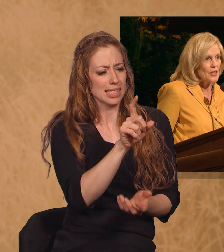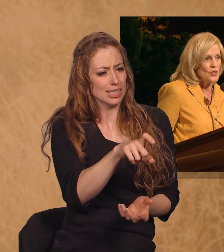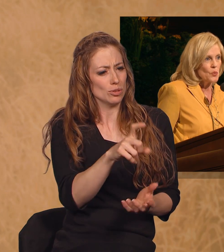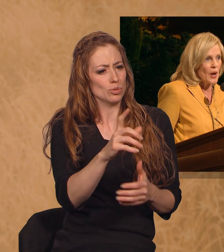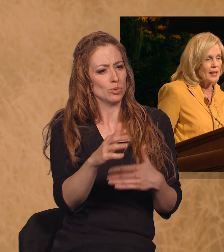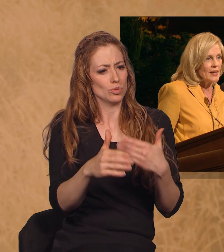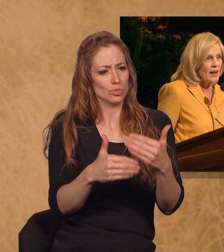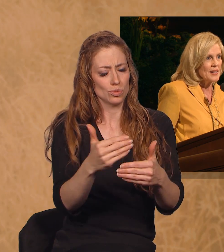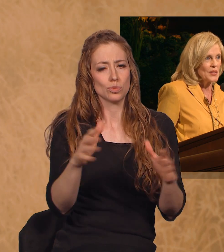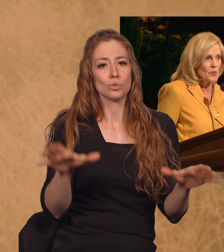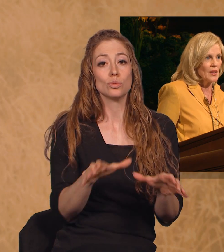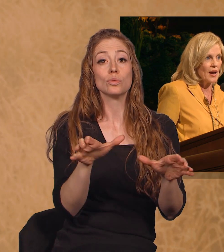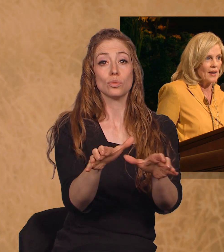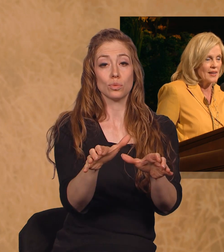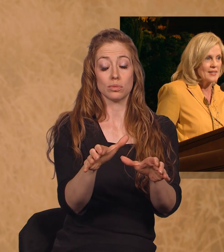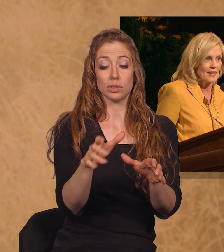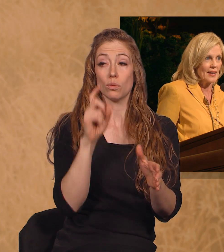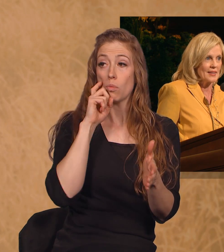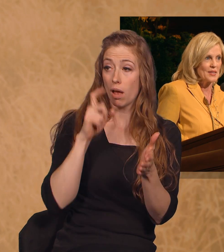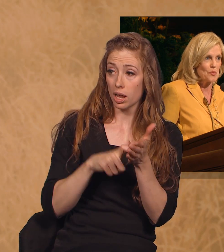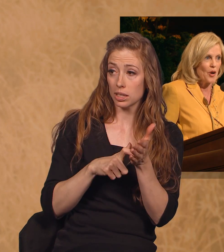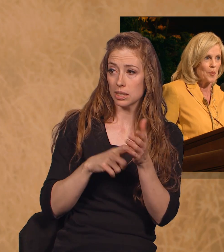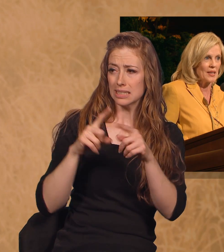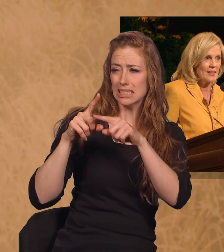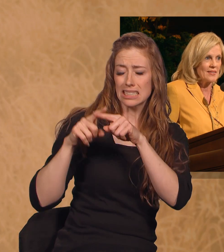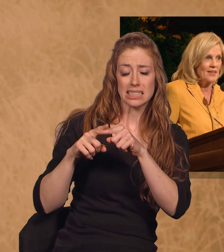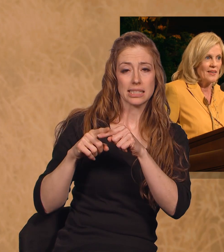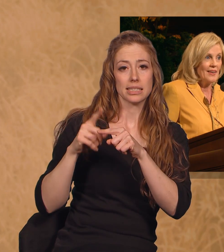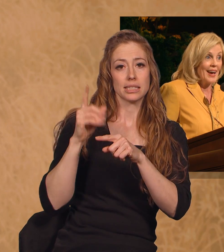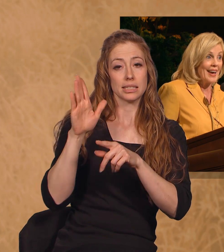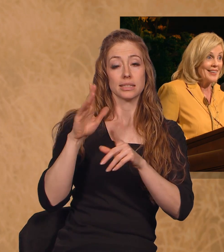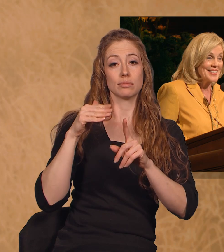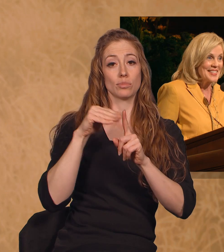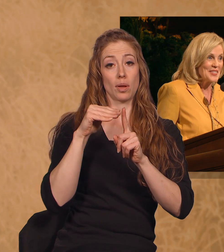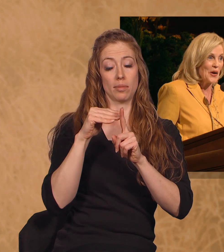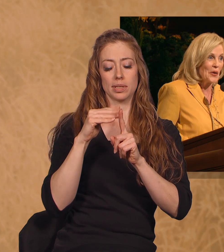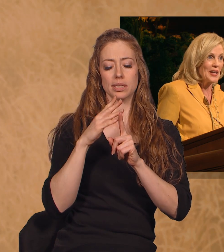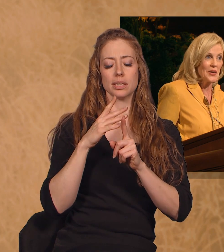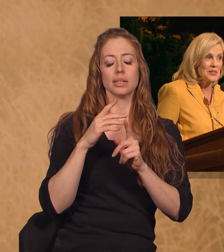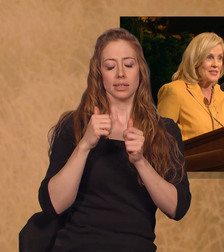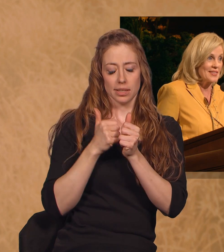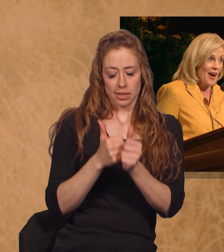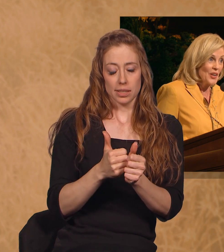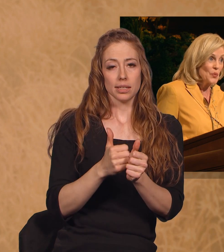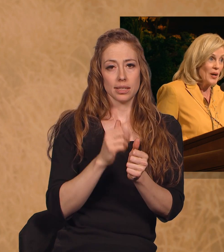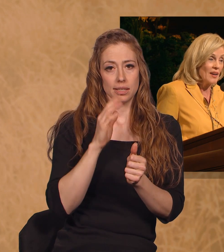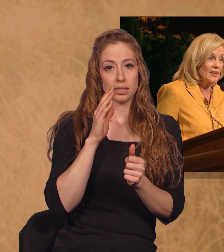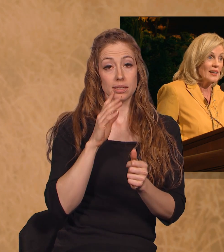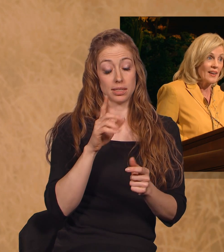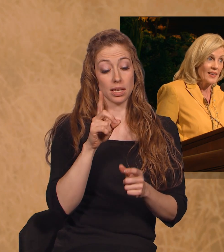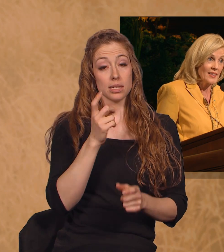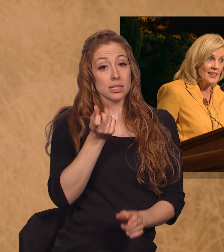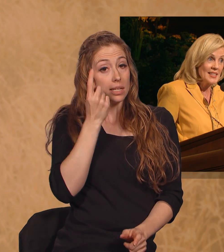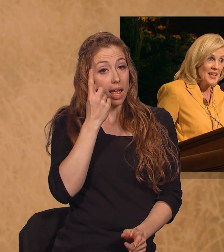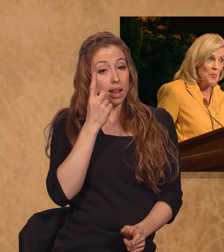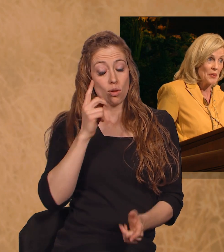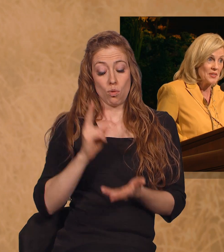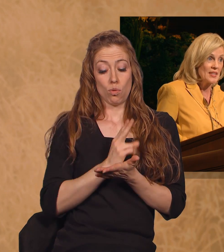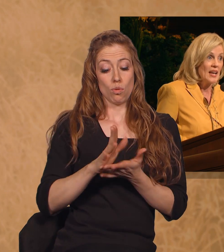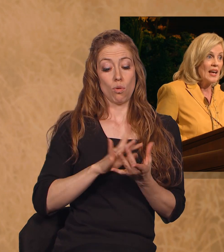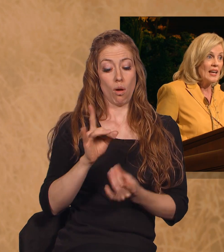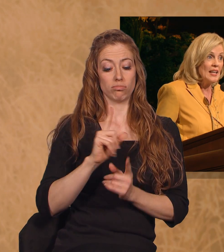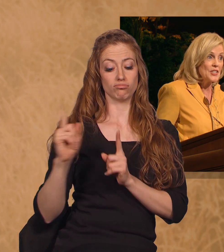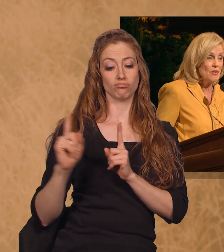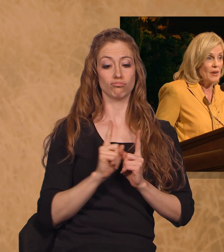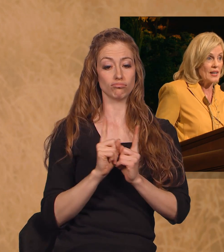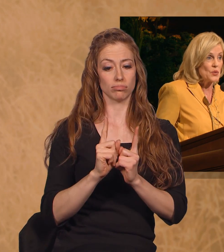as you recognize and rely on His guidance and promptings. And since the Holy Ghost does not dwell in unclean temples,